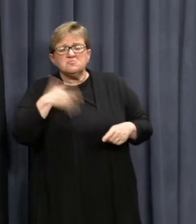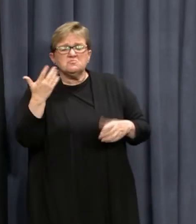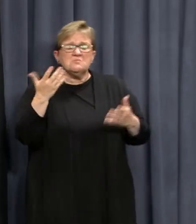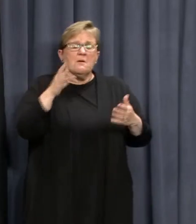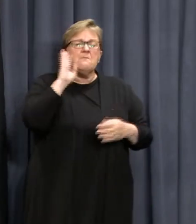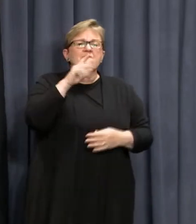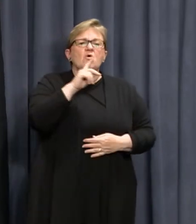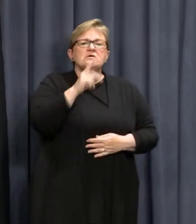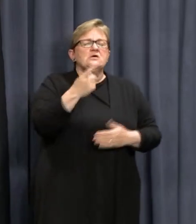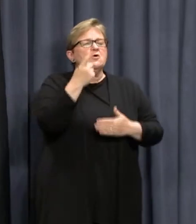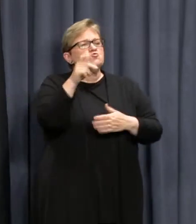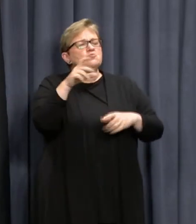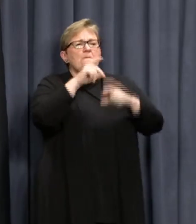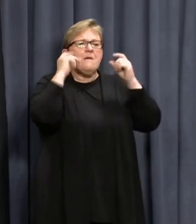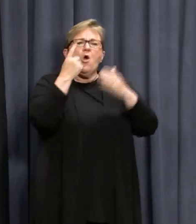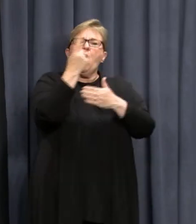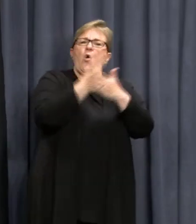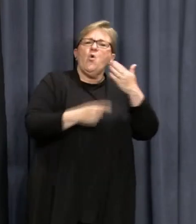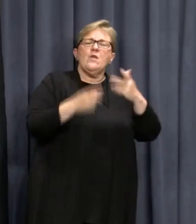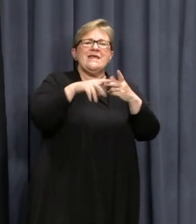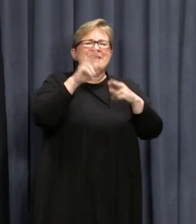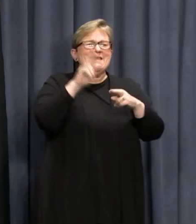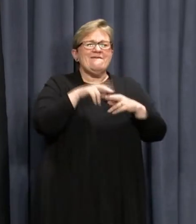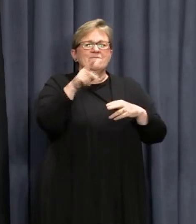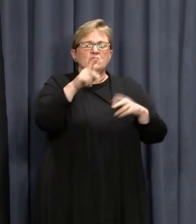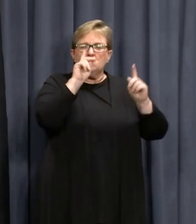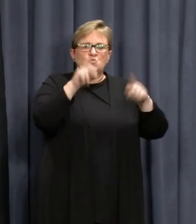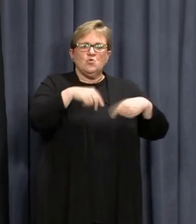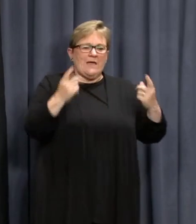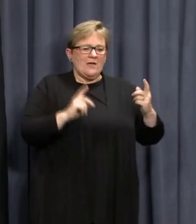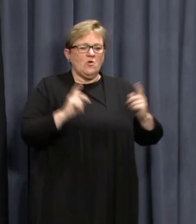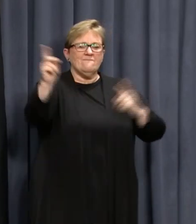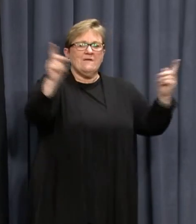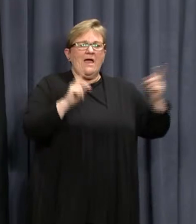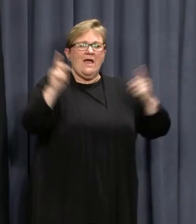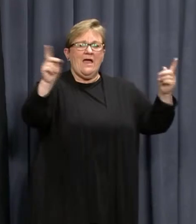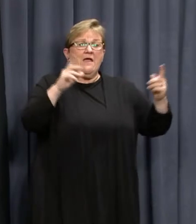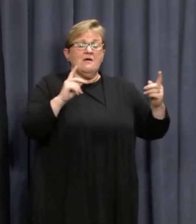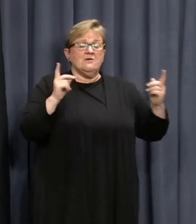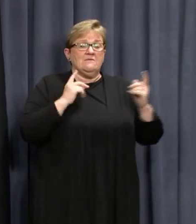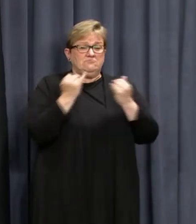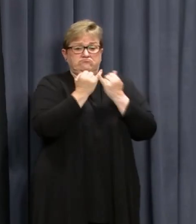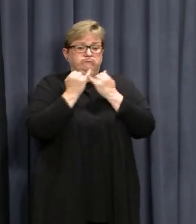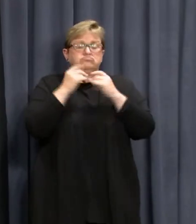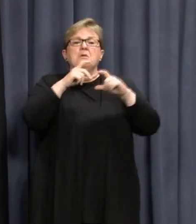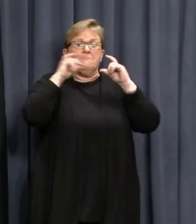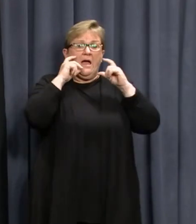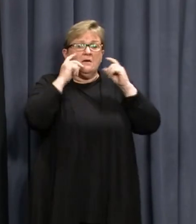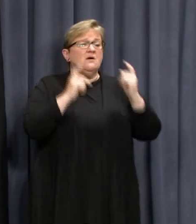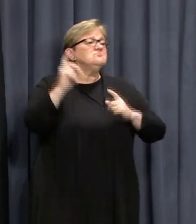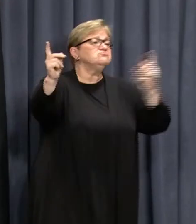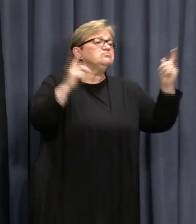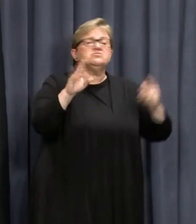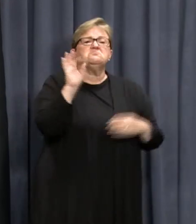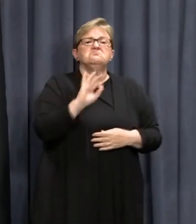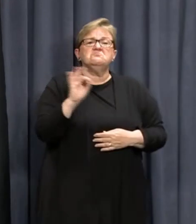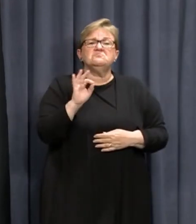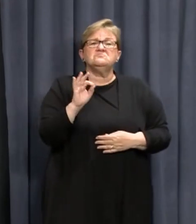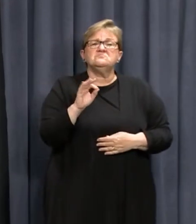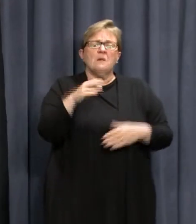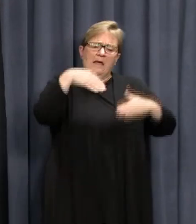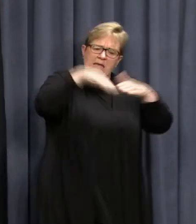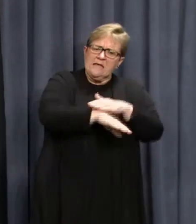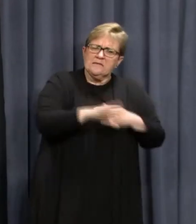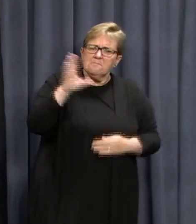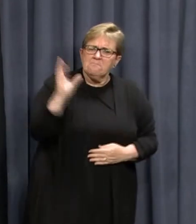That is, people only need to wear masks outside when you cannot be physically distanced from someone else, in addition to being mandatory